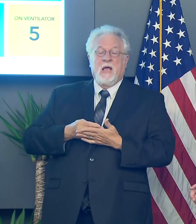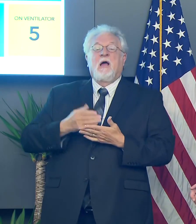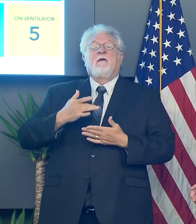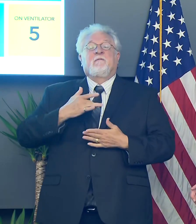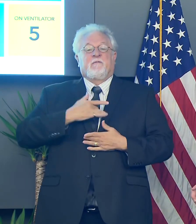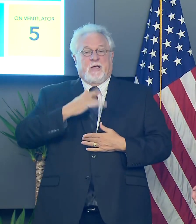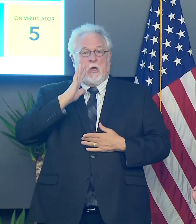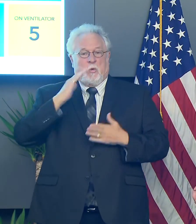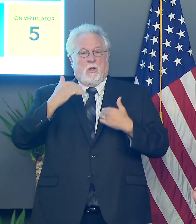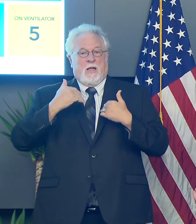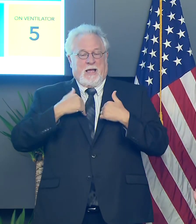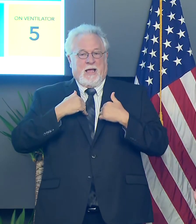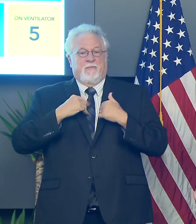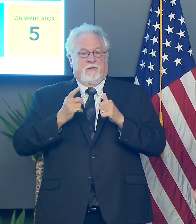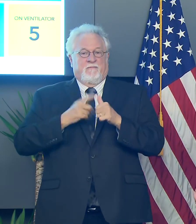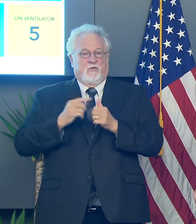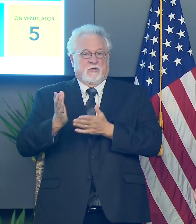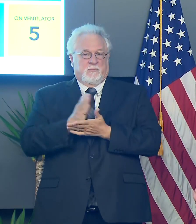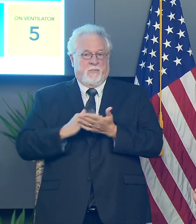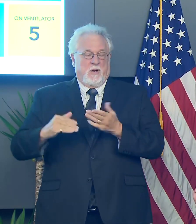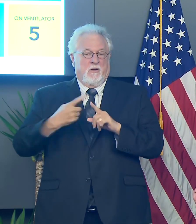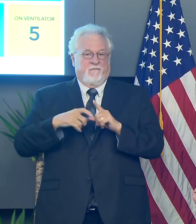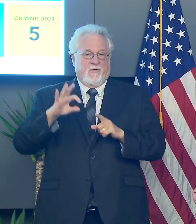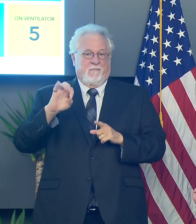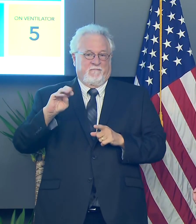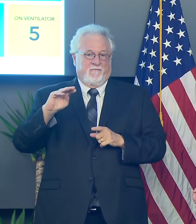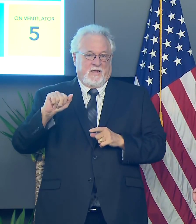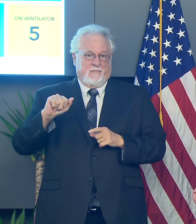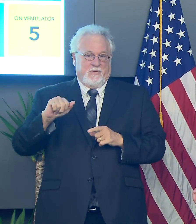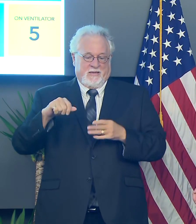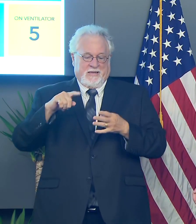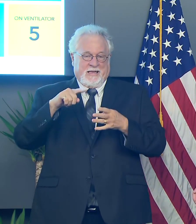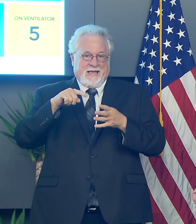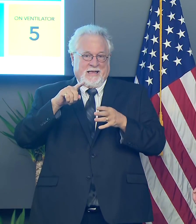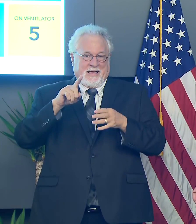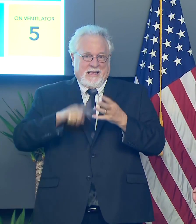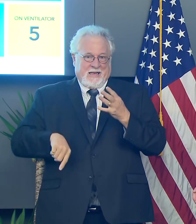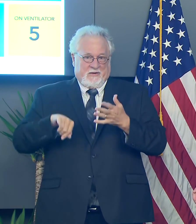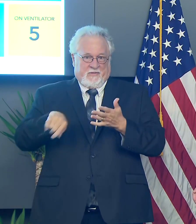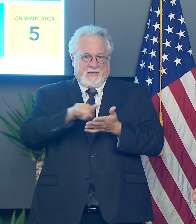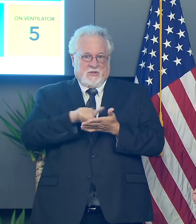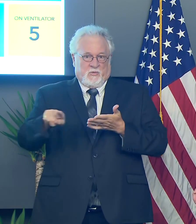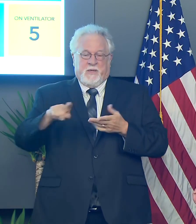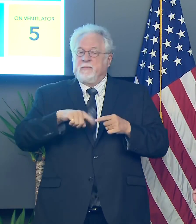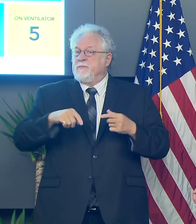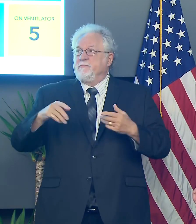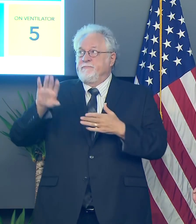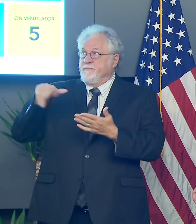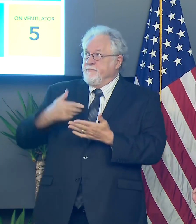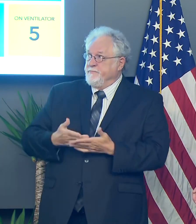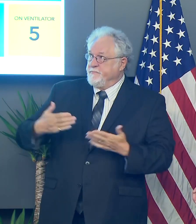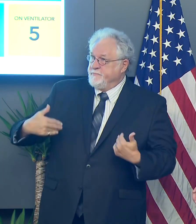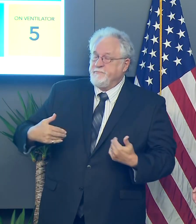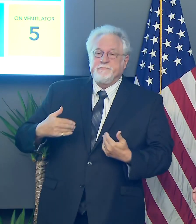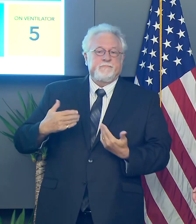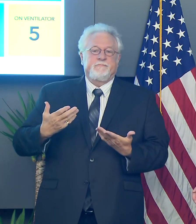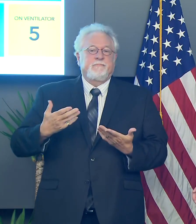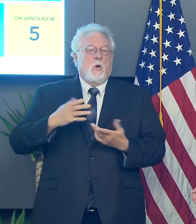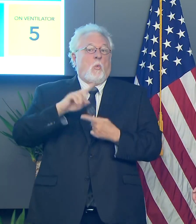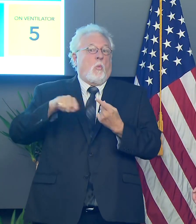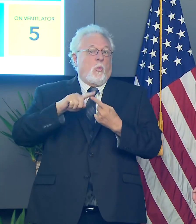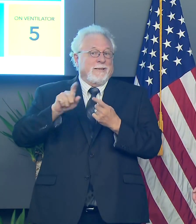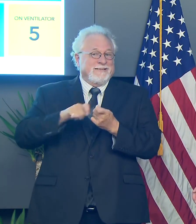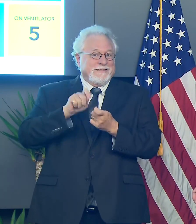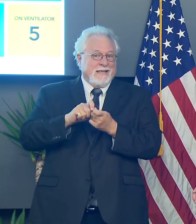funding, the first tranche of funding, uh, from FEMA by the end of this week. Uh, but it's not here yet and so I can't say with a,